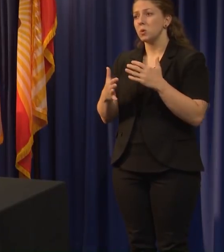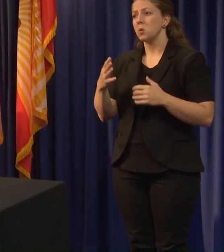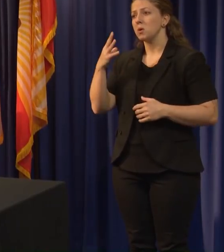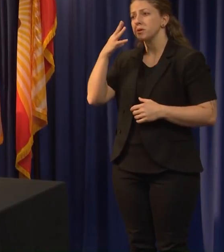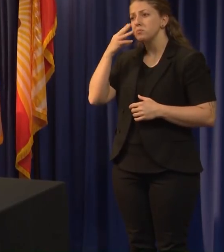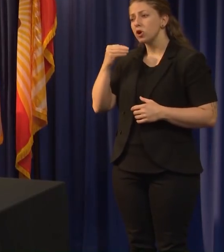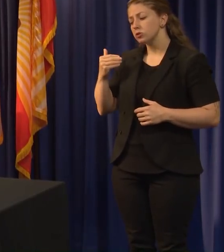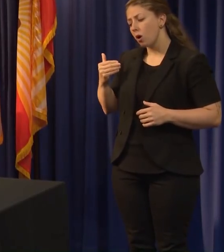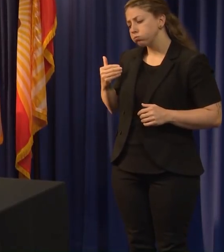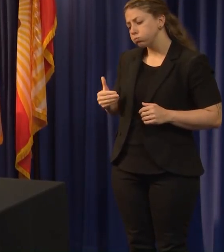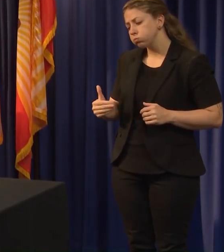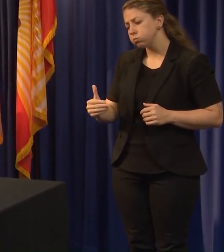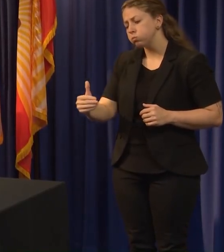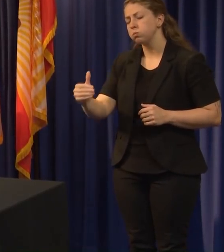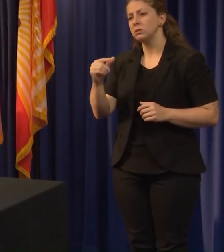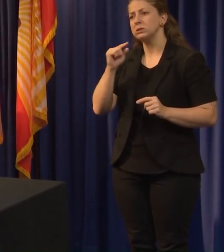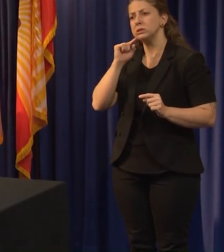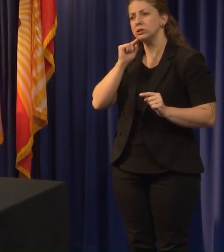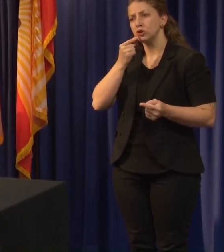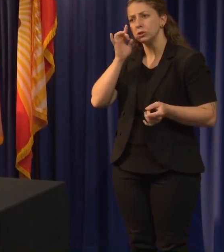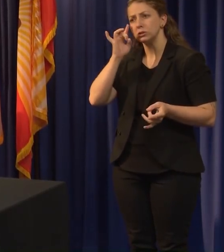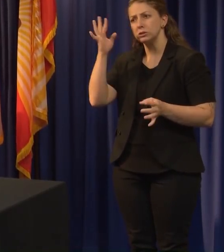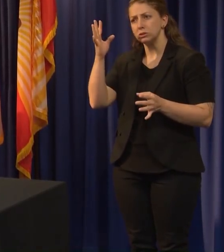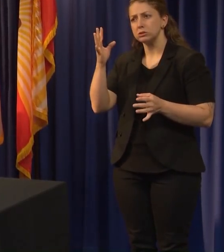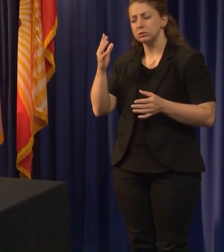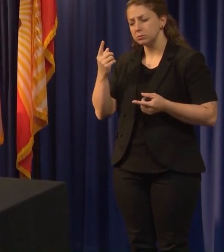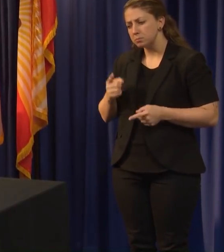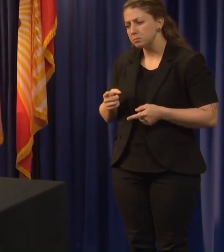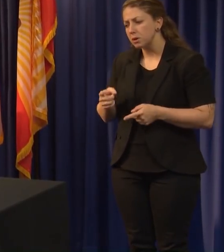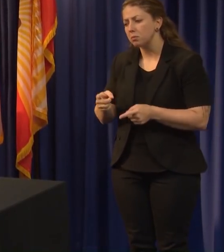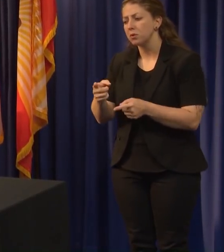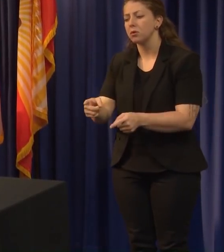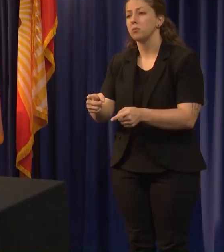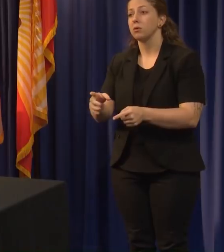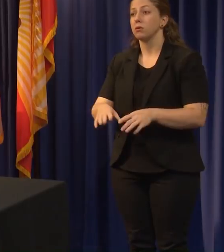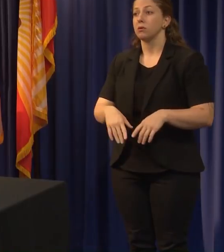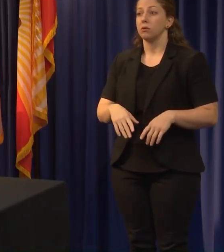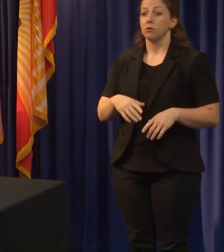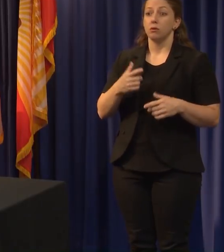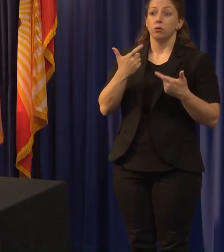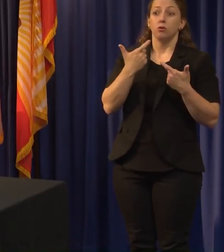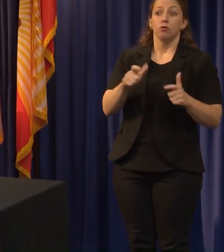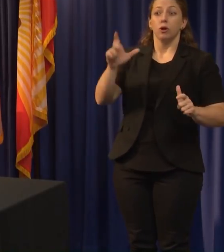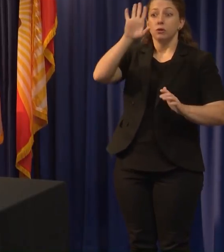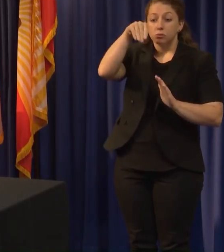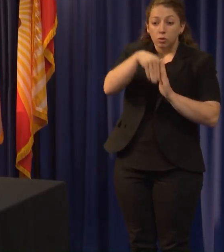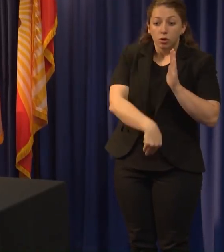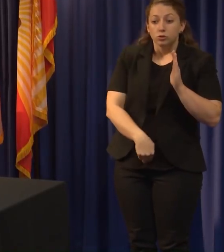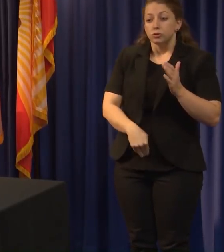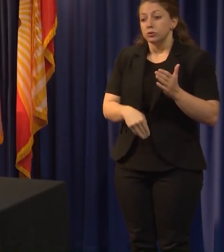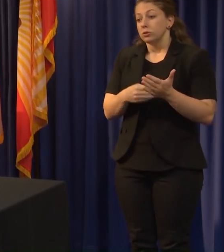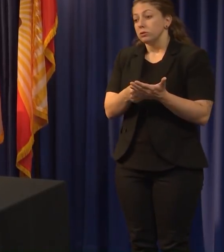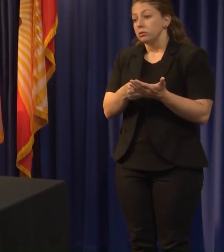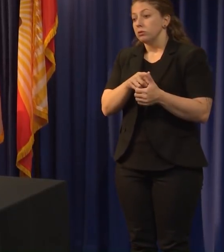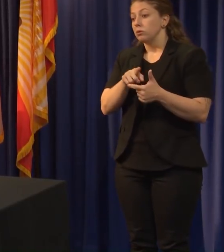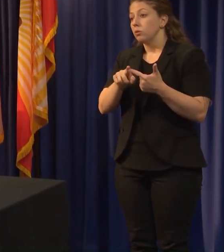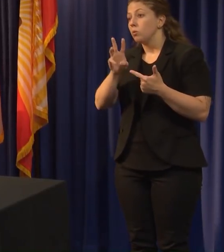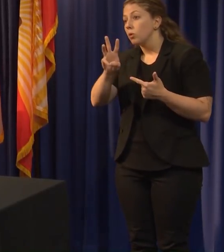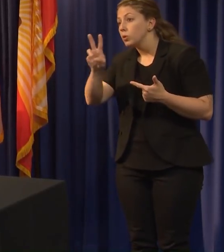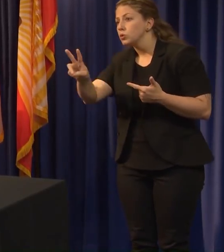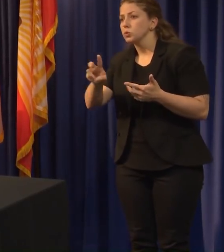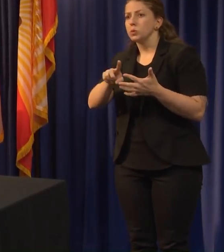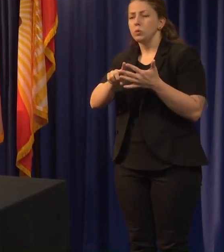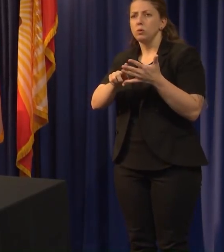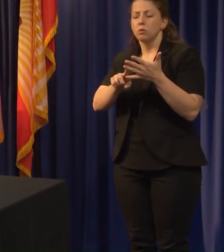over our history, from the Great Depression to World War II. I remember exactly